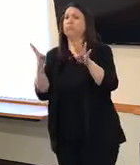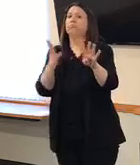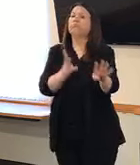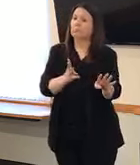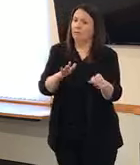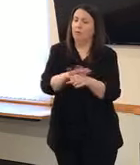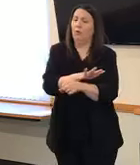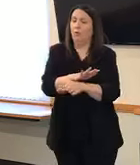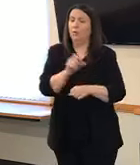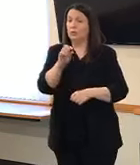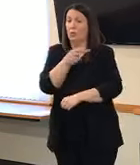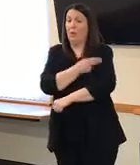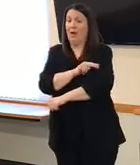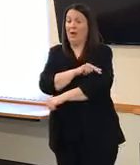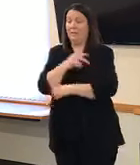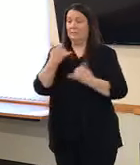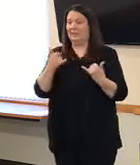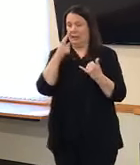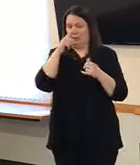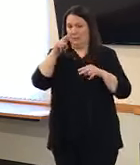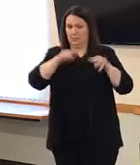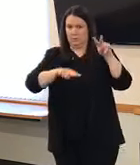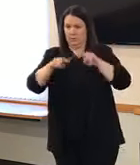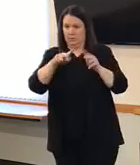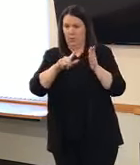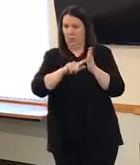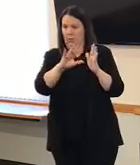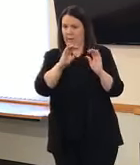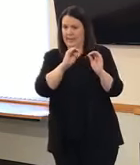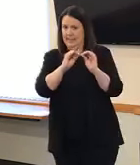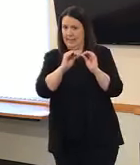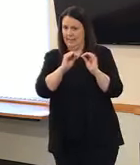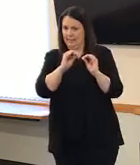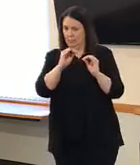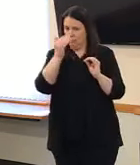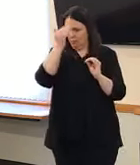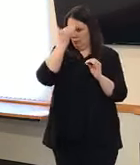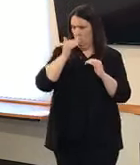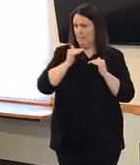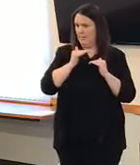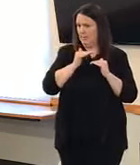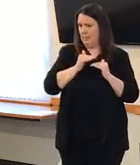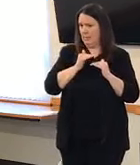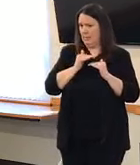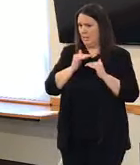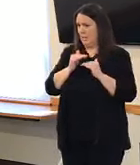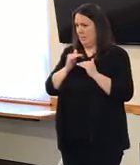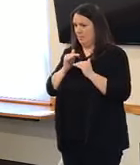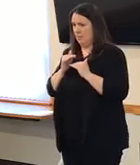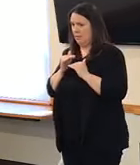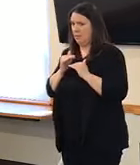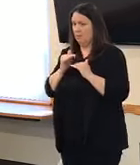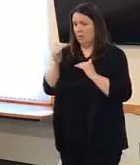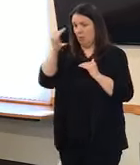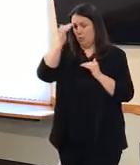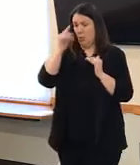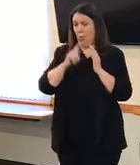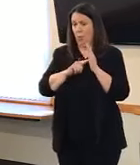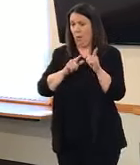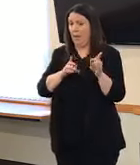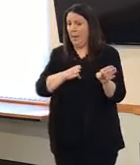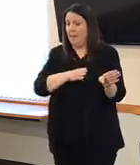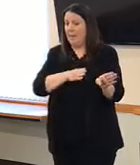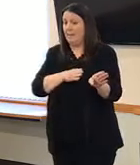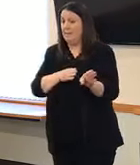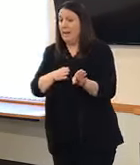that, the hospitals have been daily monitoring their capacity, understanding what their limits are, and then recognizing the fact that a lot of things they've done has